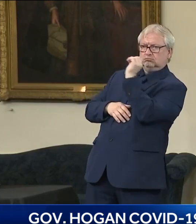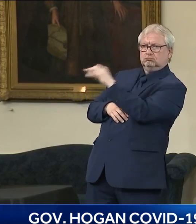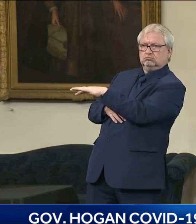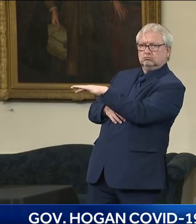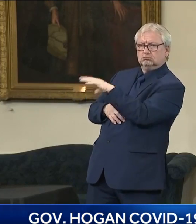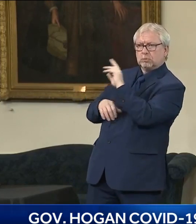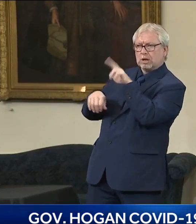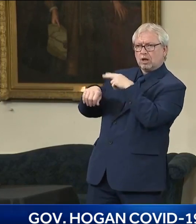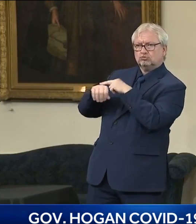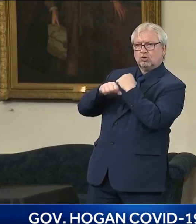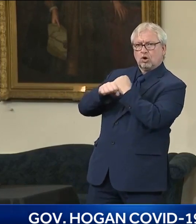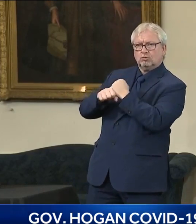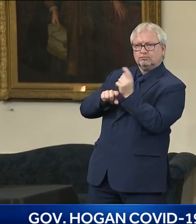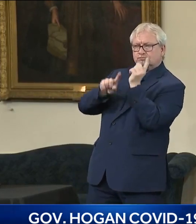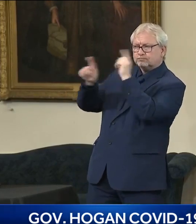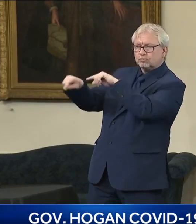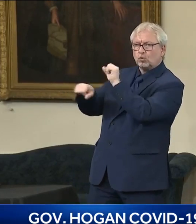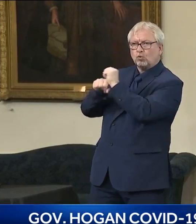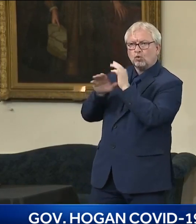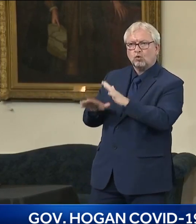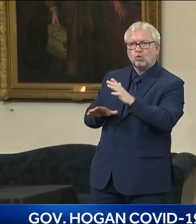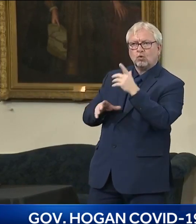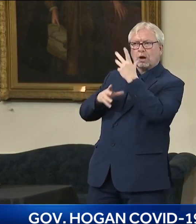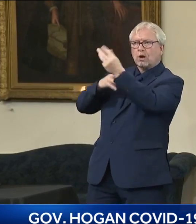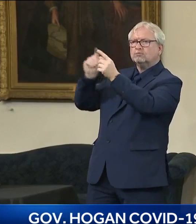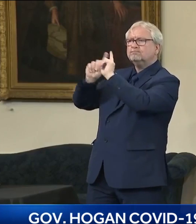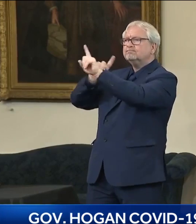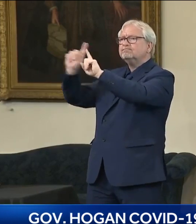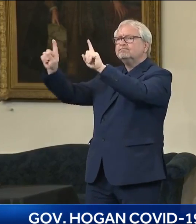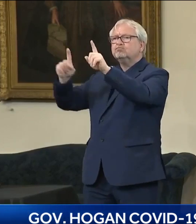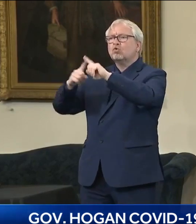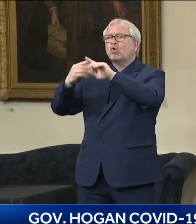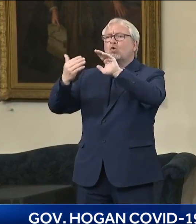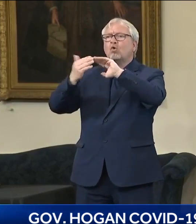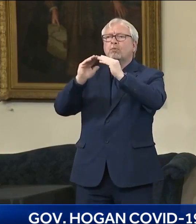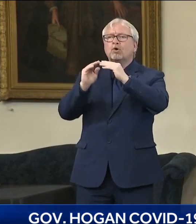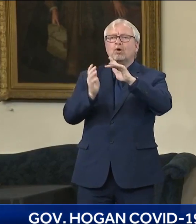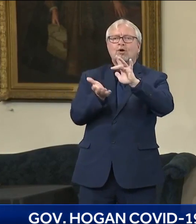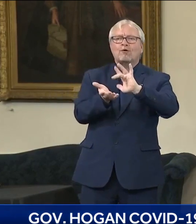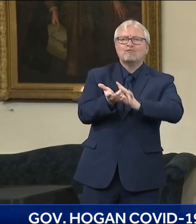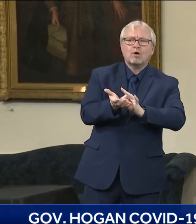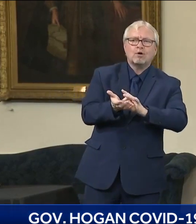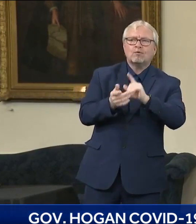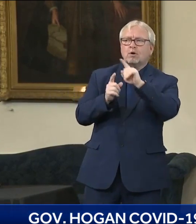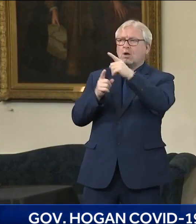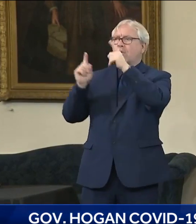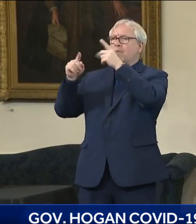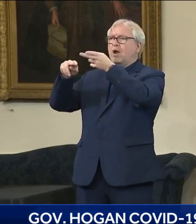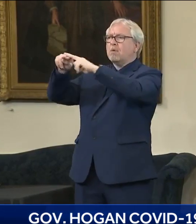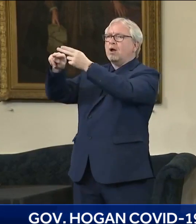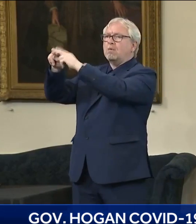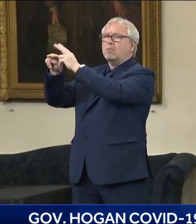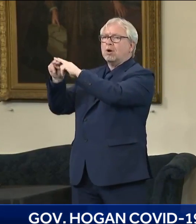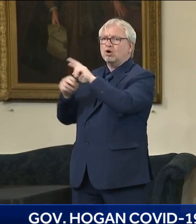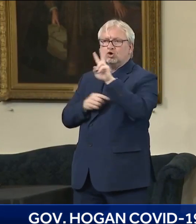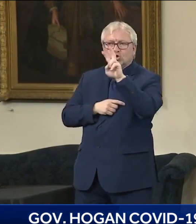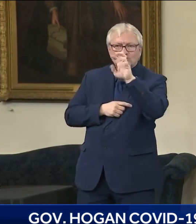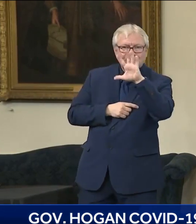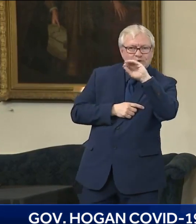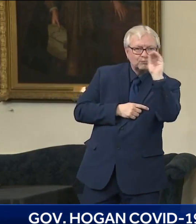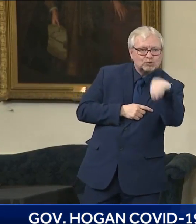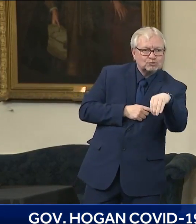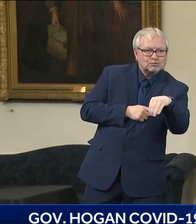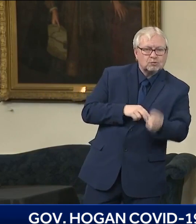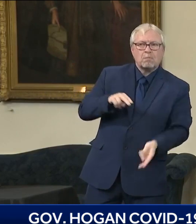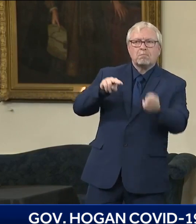community. We've pushed more pharmacies and we've had a 250% increase just in the past week. So we're going to continue to try